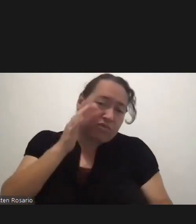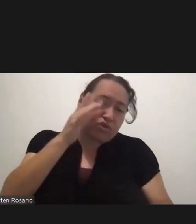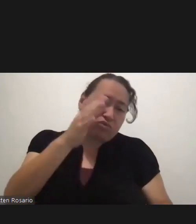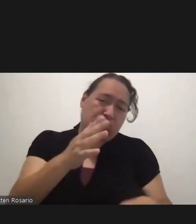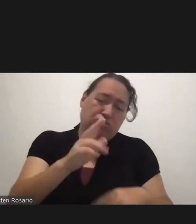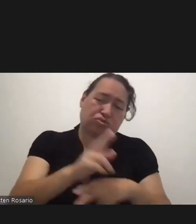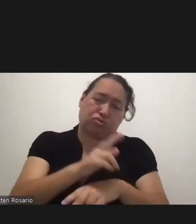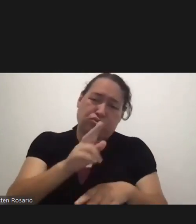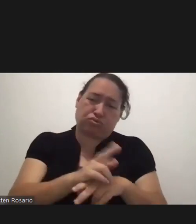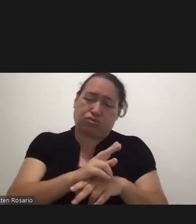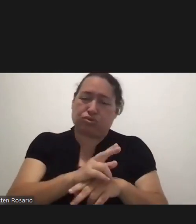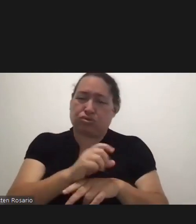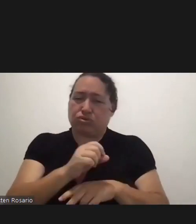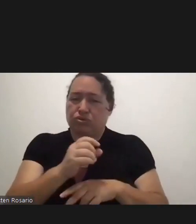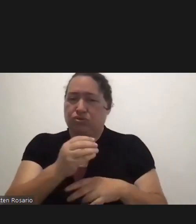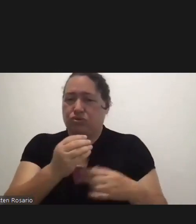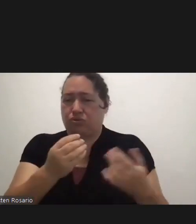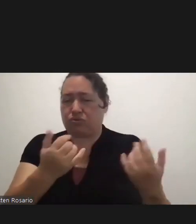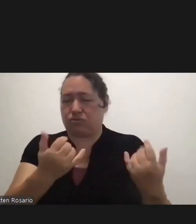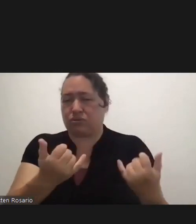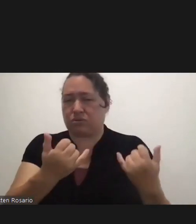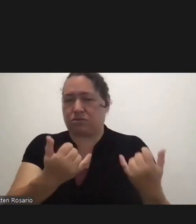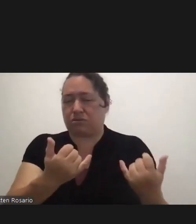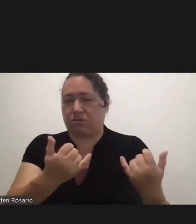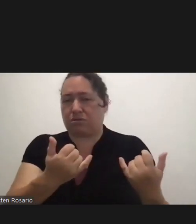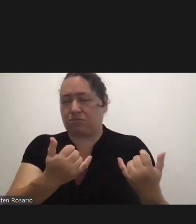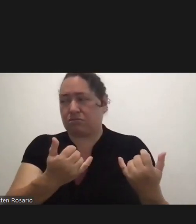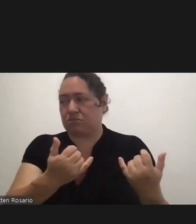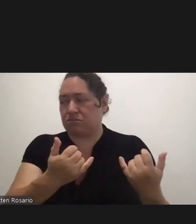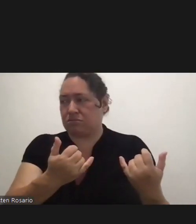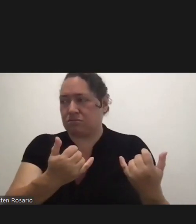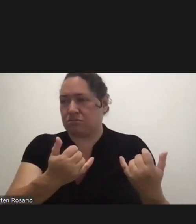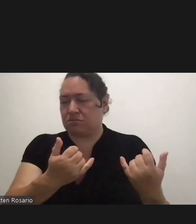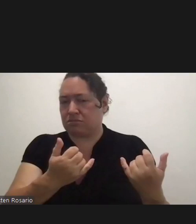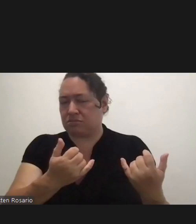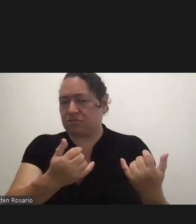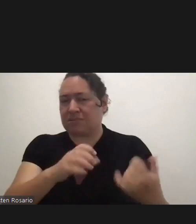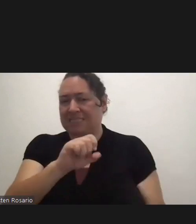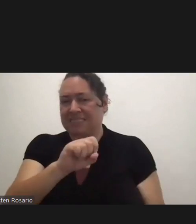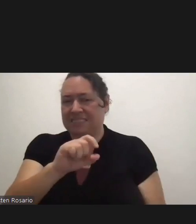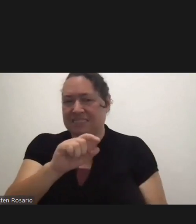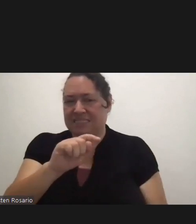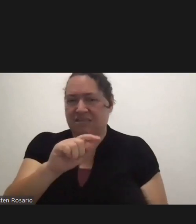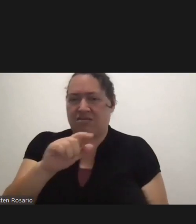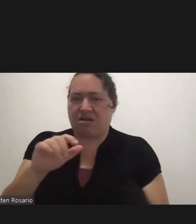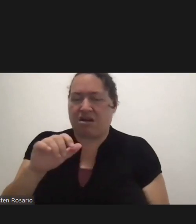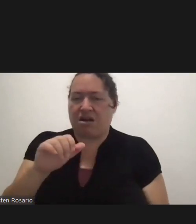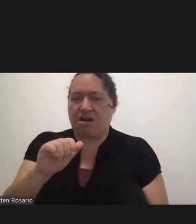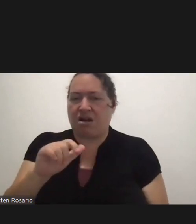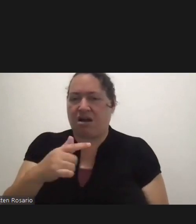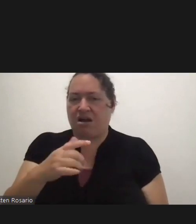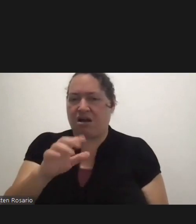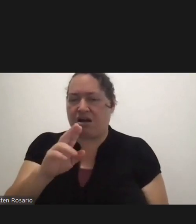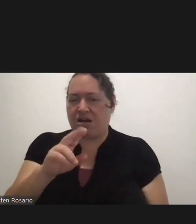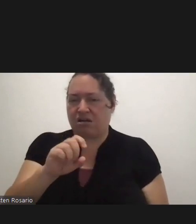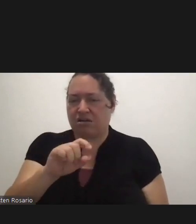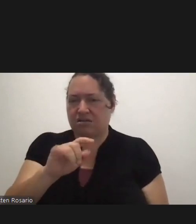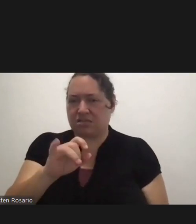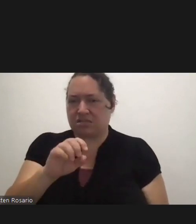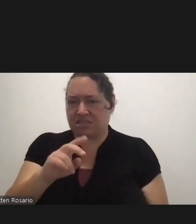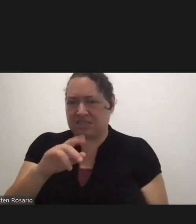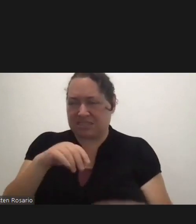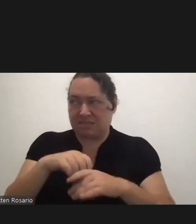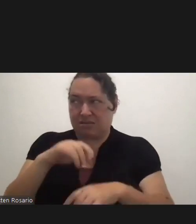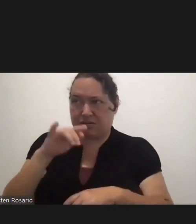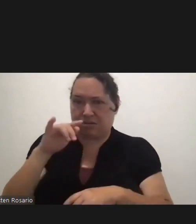that's right now where Director Art St. Augustine and Chief Public Health Officer Chima Mbakwe, they're at the airport right now